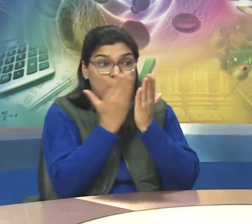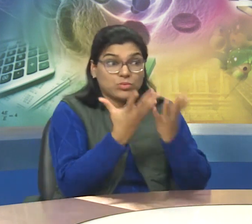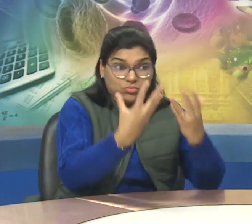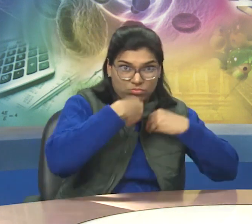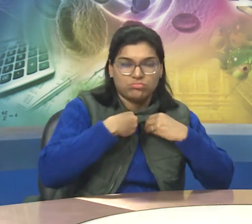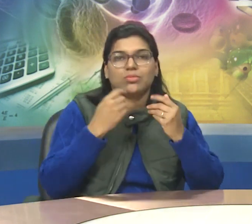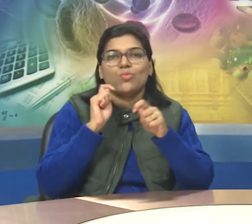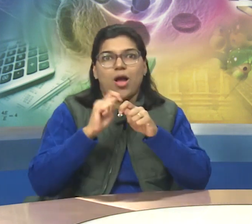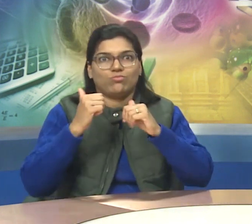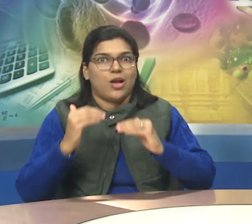Prosperous